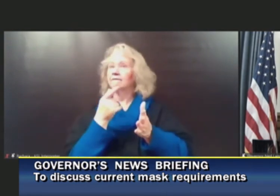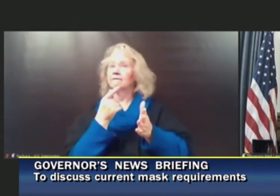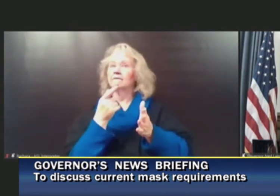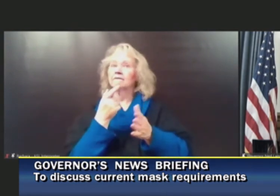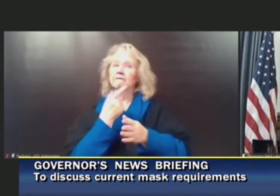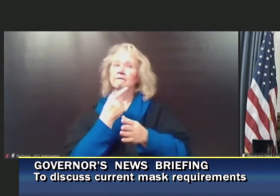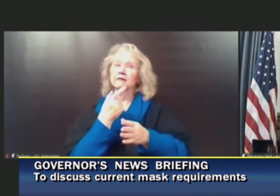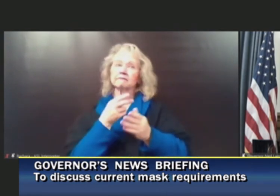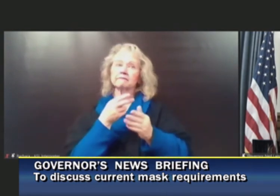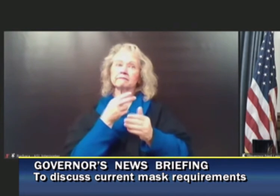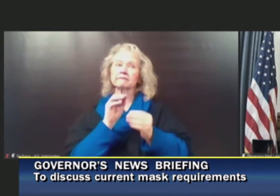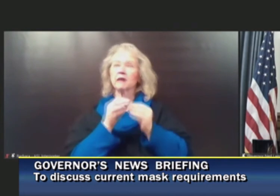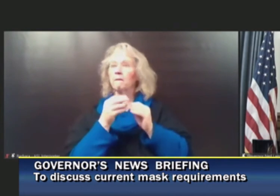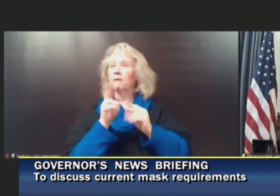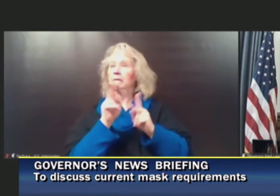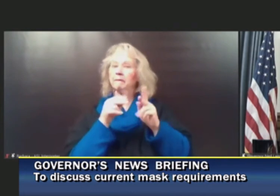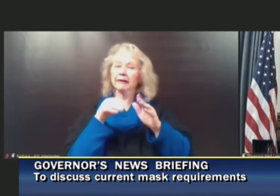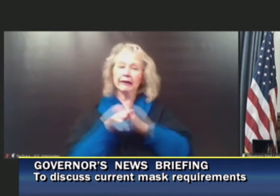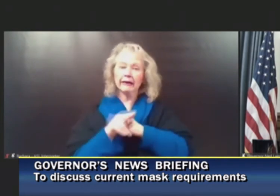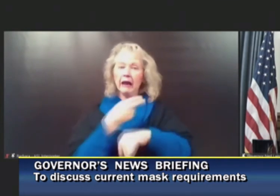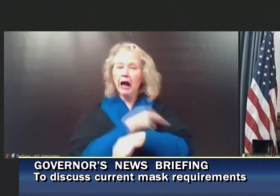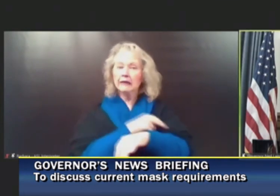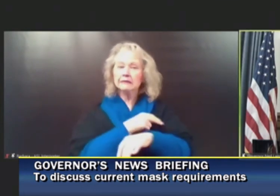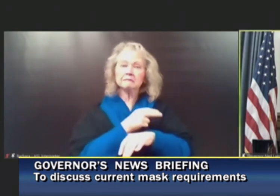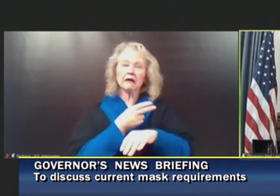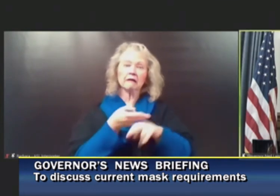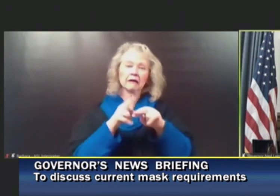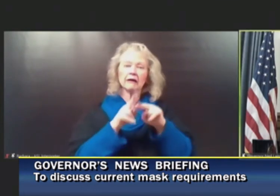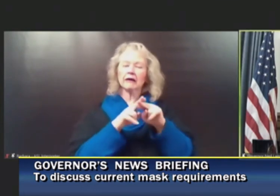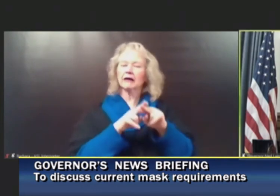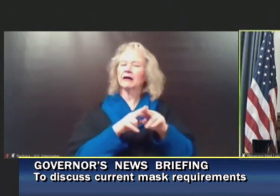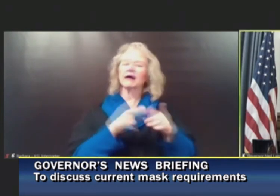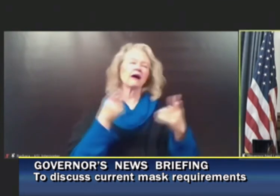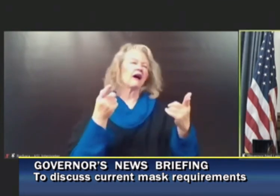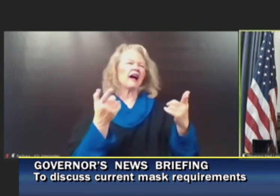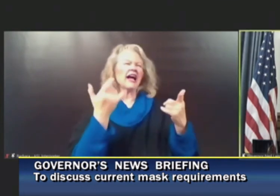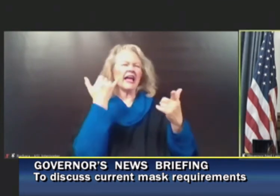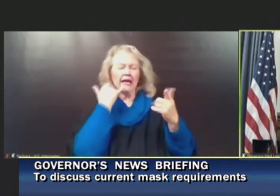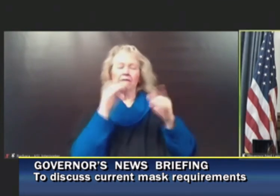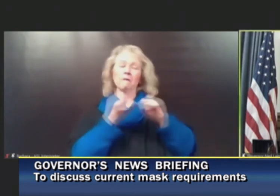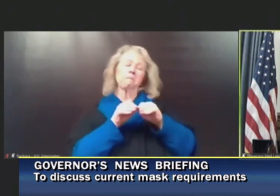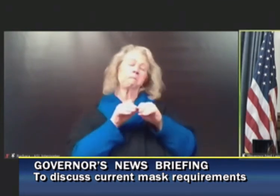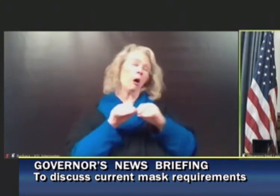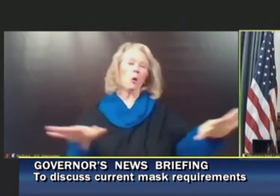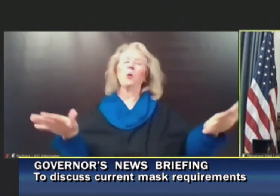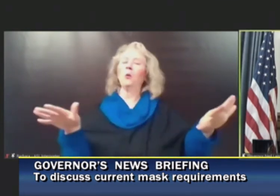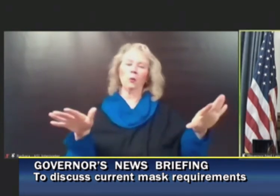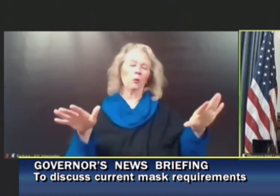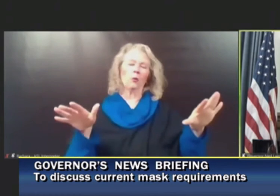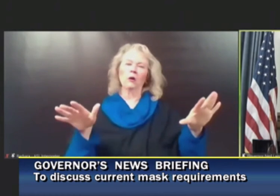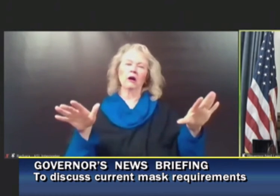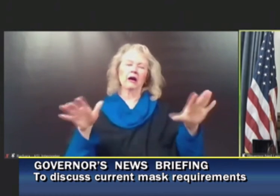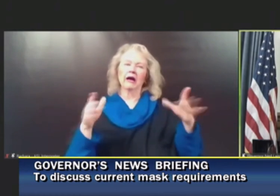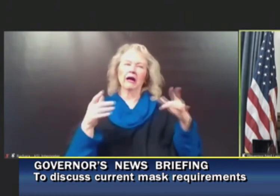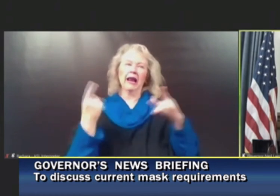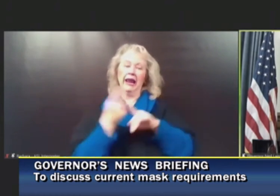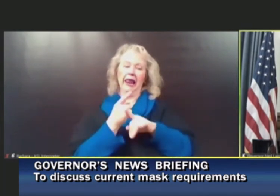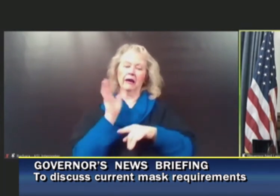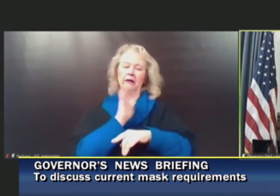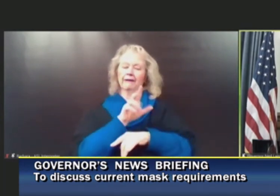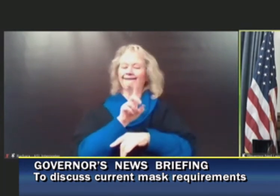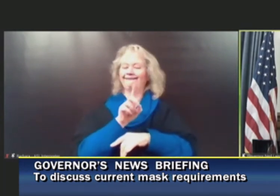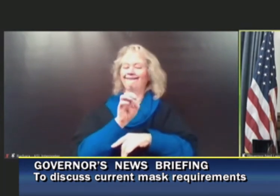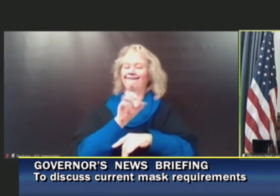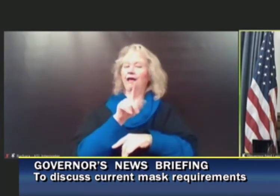Hospitalizations, percentage of infection rate? Broad community spread with something that's as virulent as Delta was,